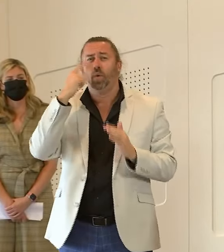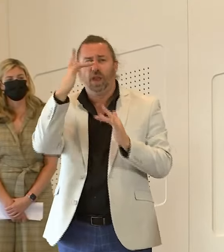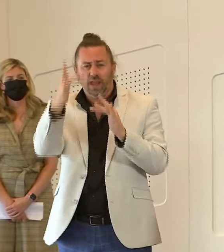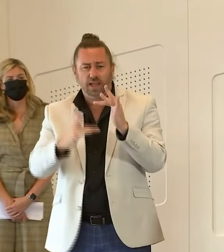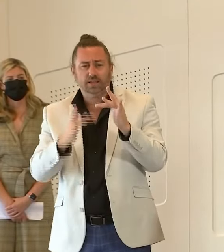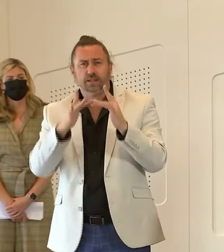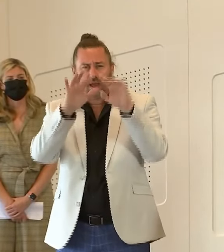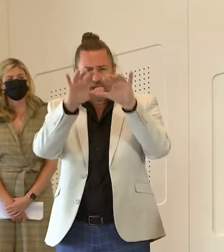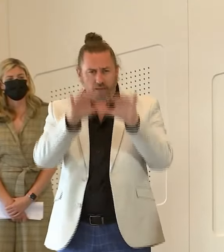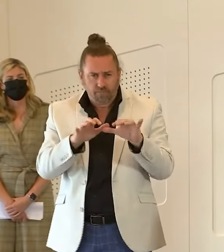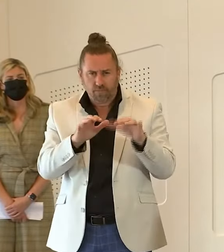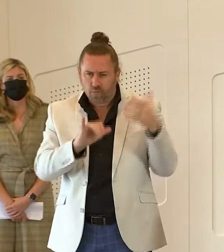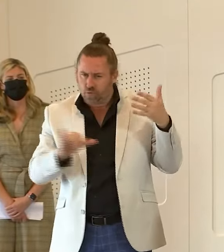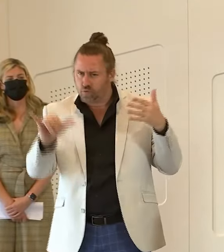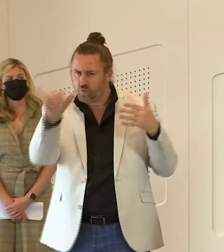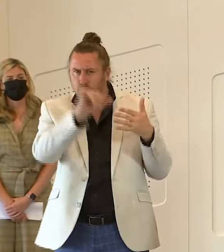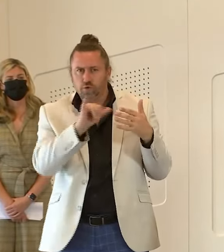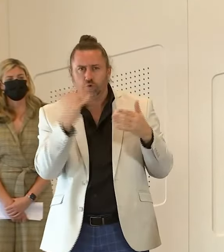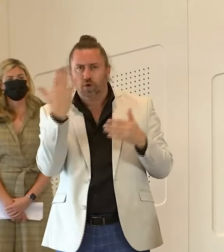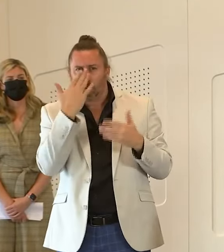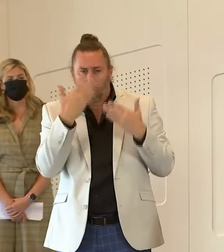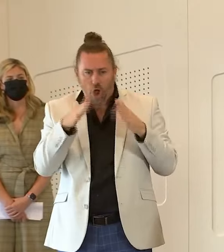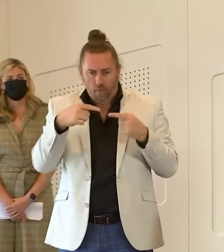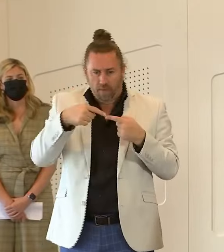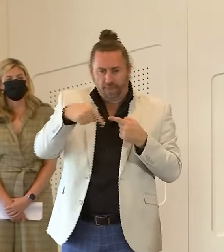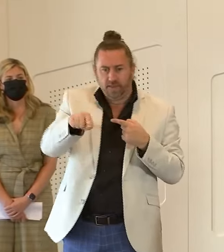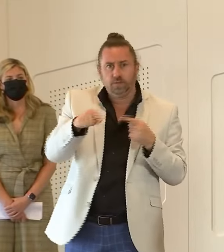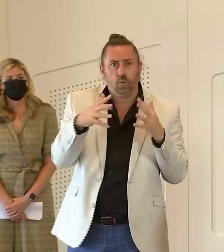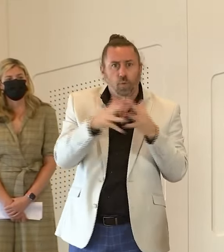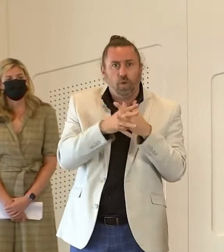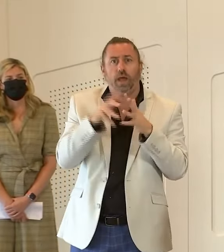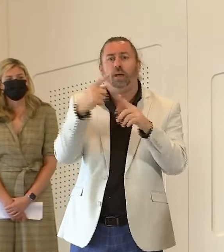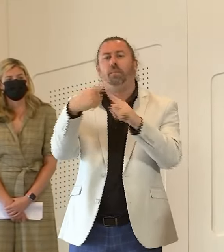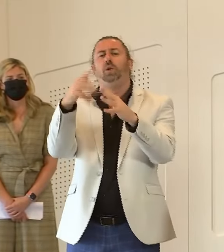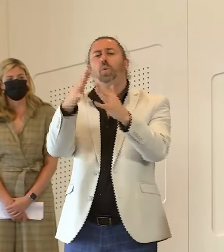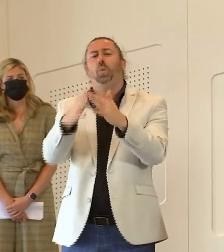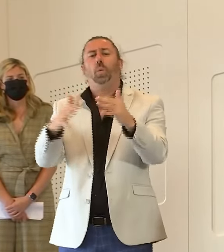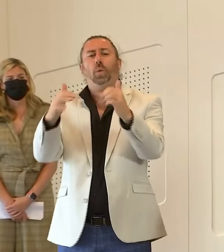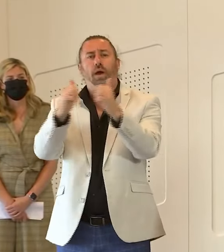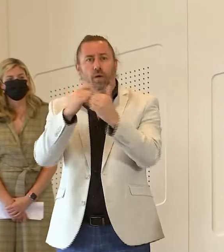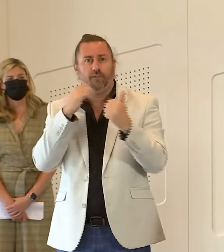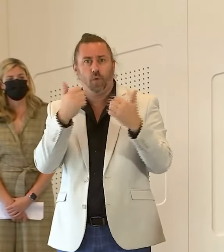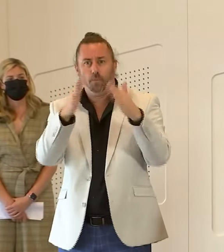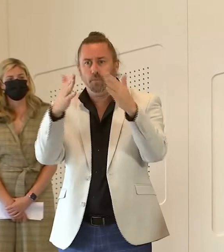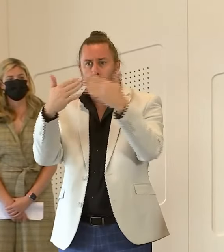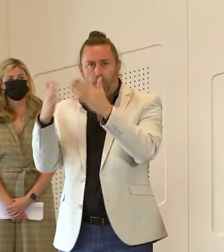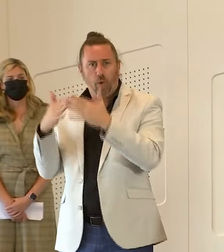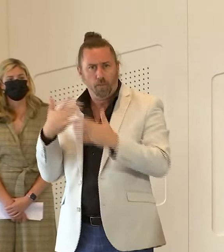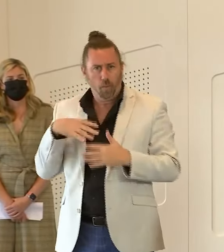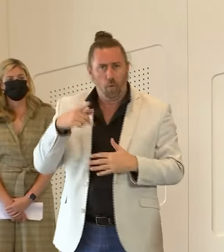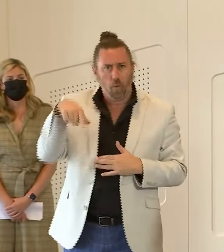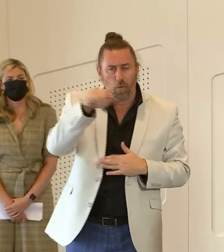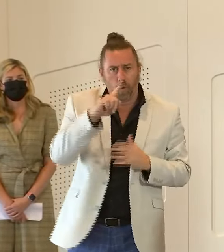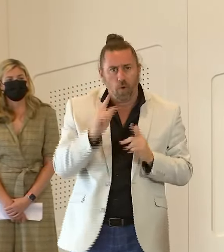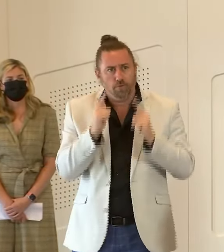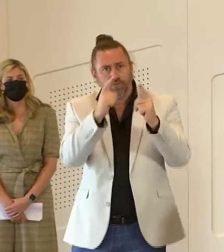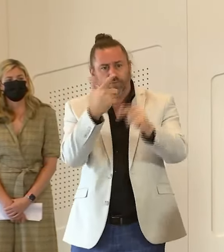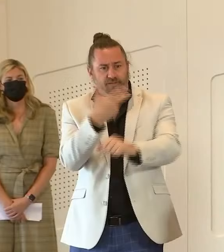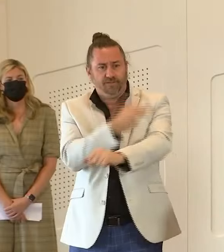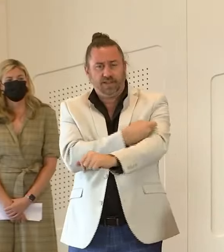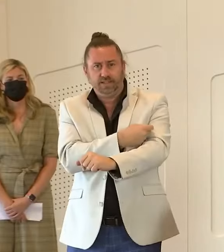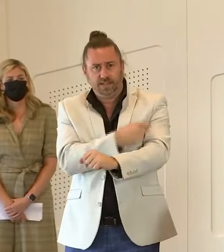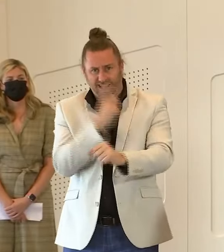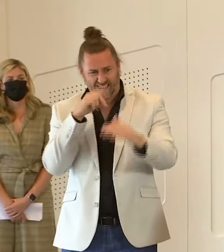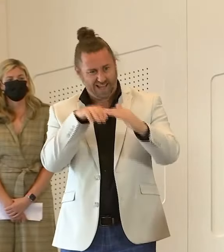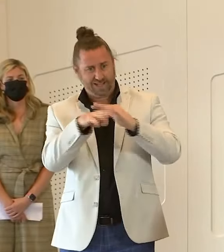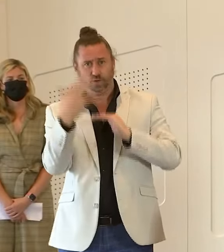that are open during the week and also this coming weekend we want as many people to come forward and get vaccinated and I also